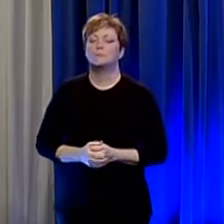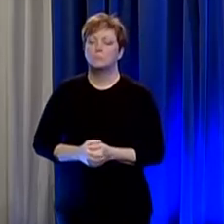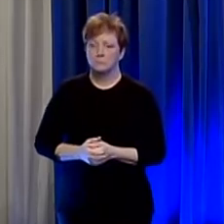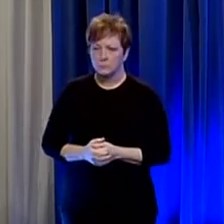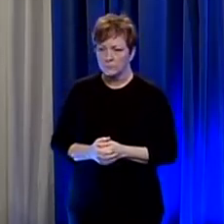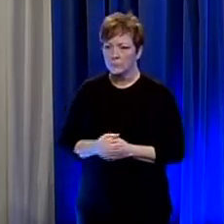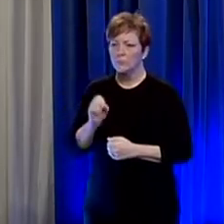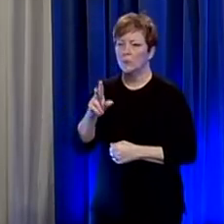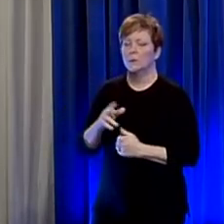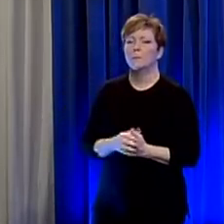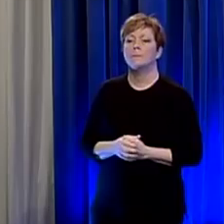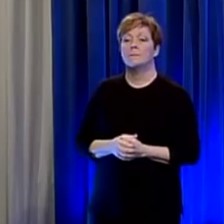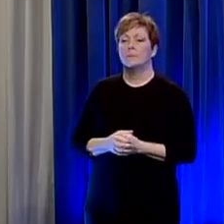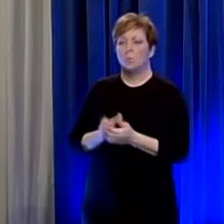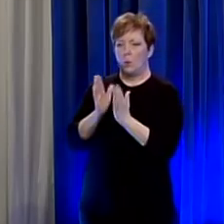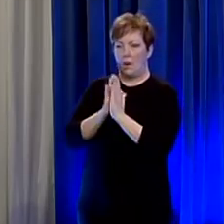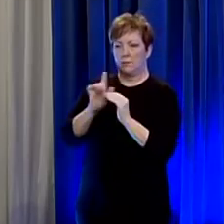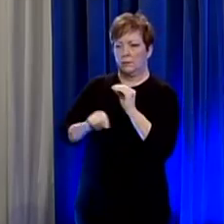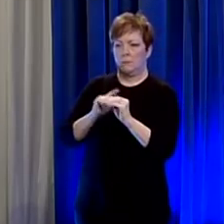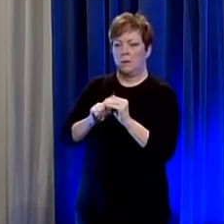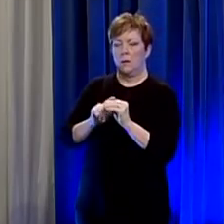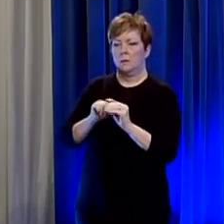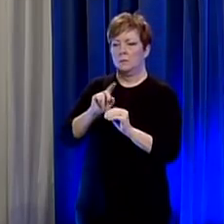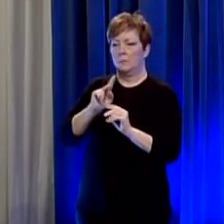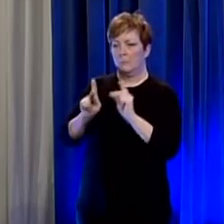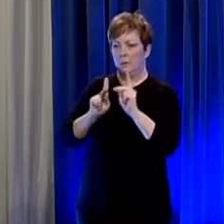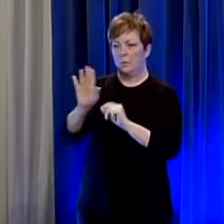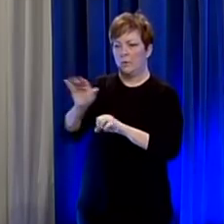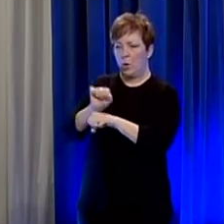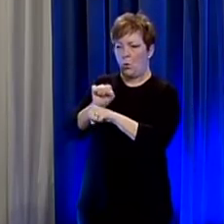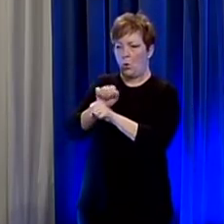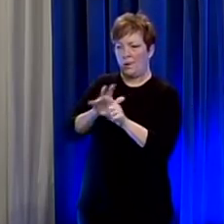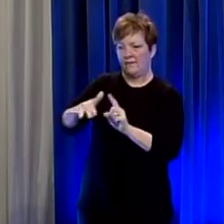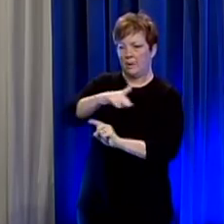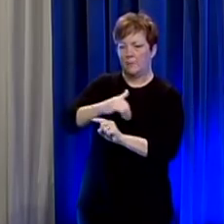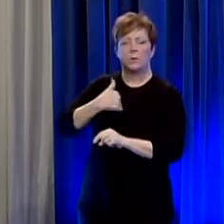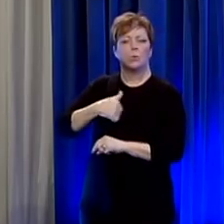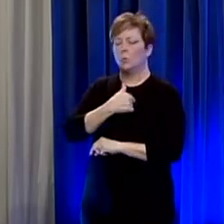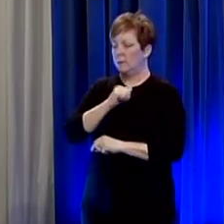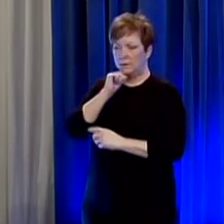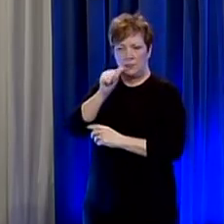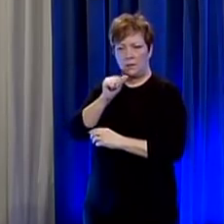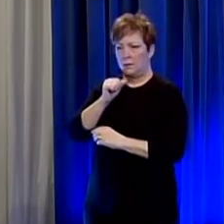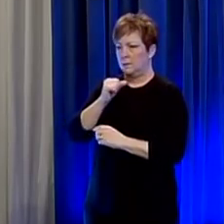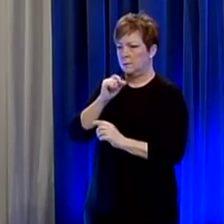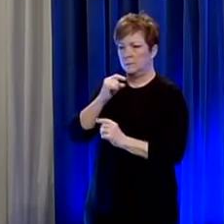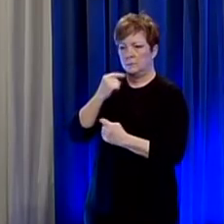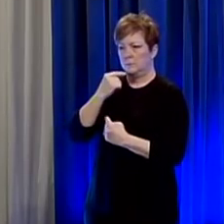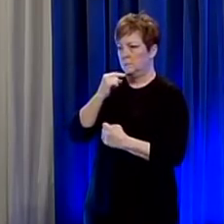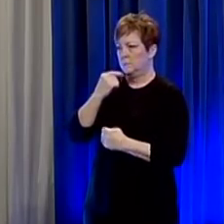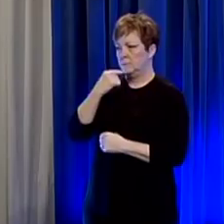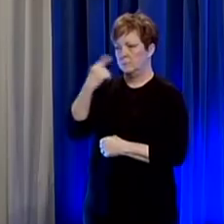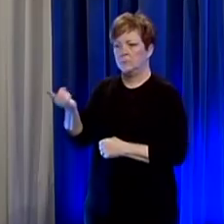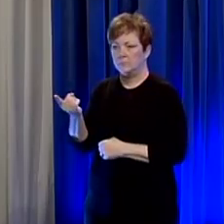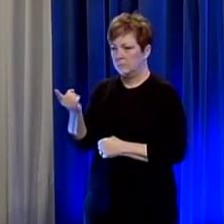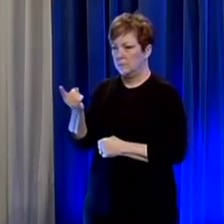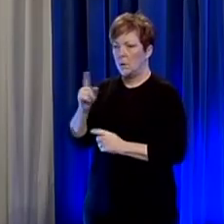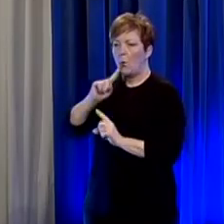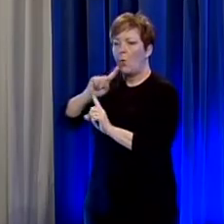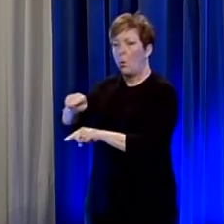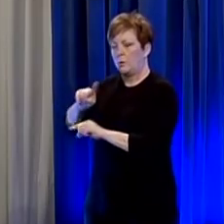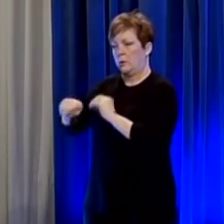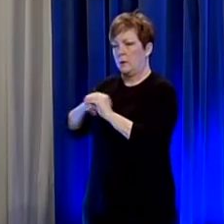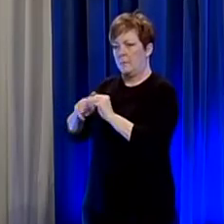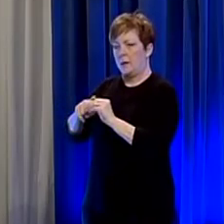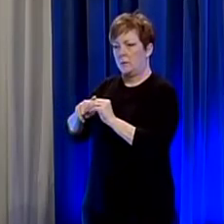so the question has to do with people uh you know work environment we did not issue uh health orders related to work environments we were